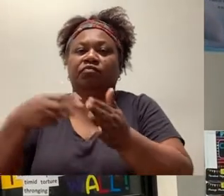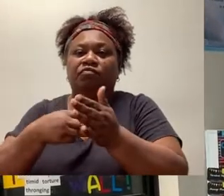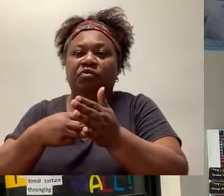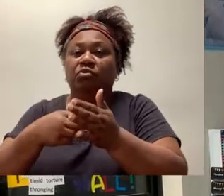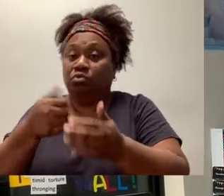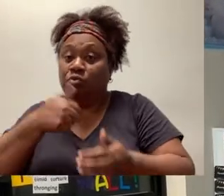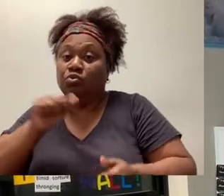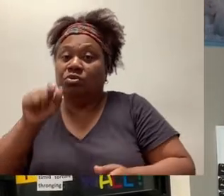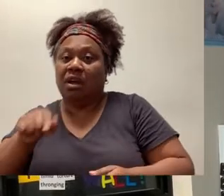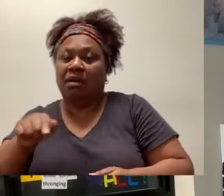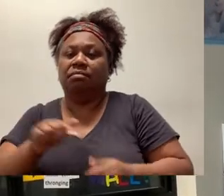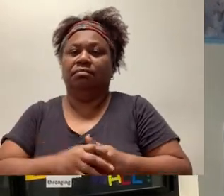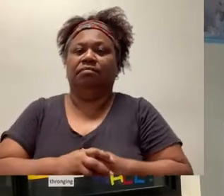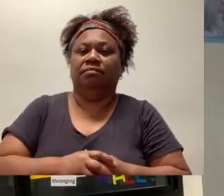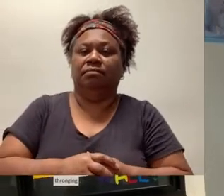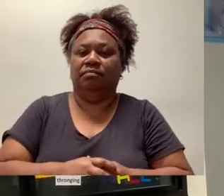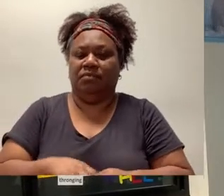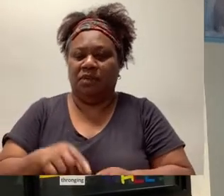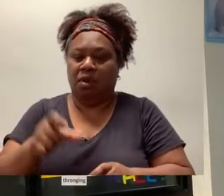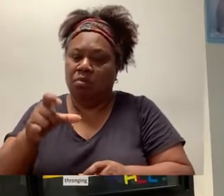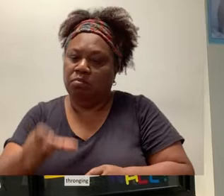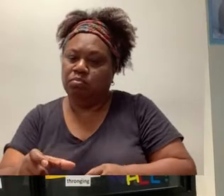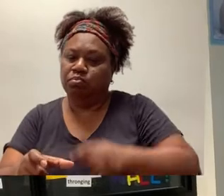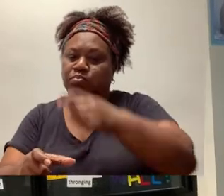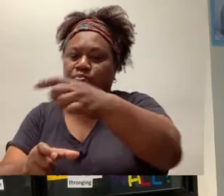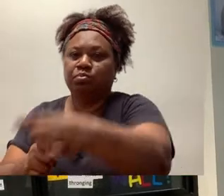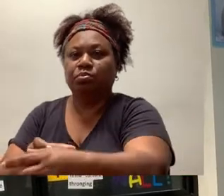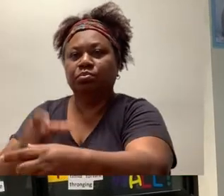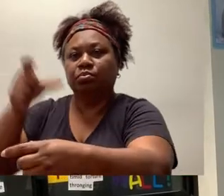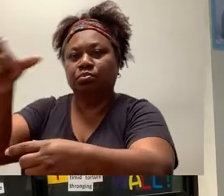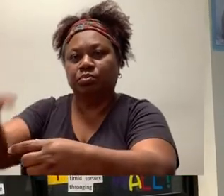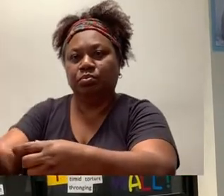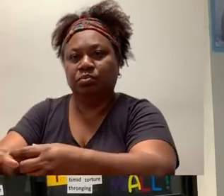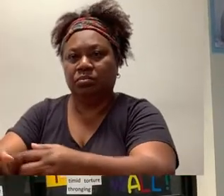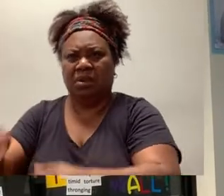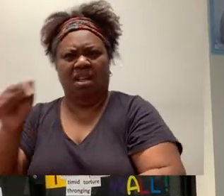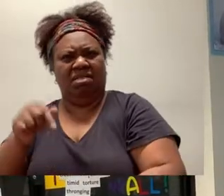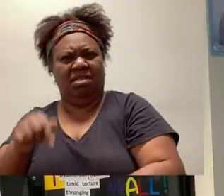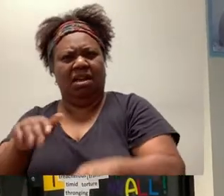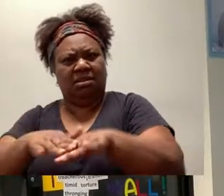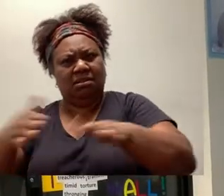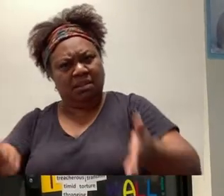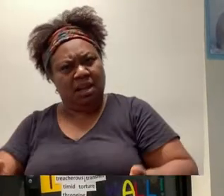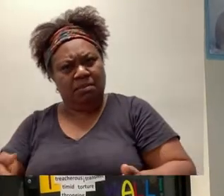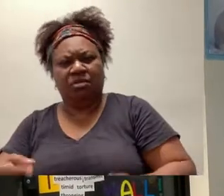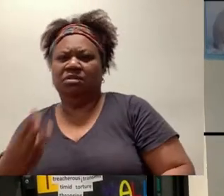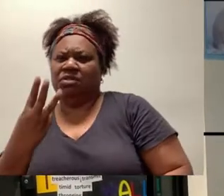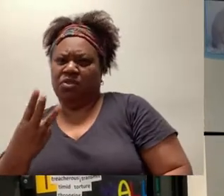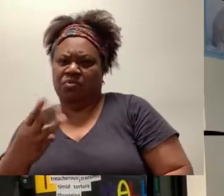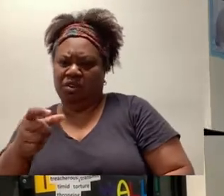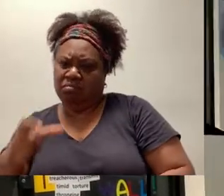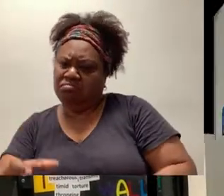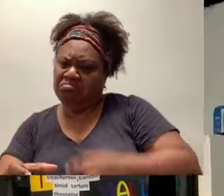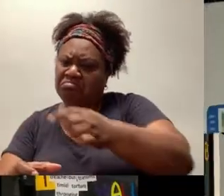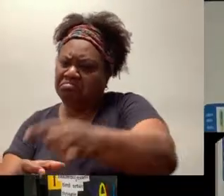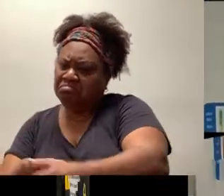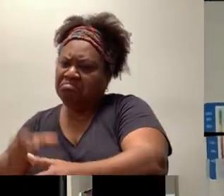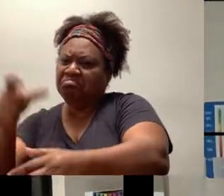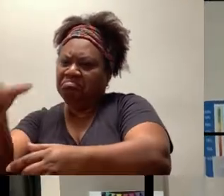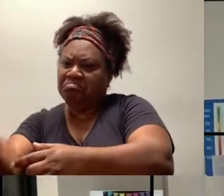one two oh look at that the length of the table is just short of three utensils. The next